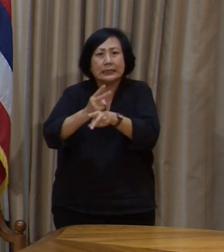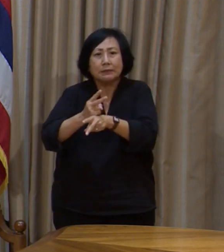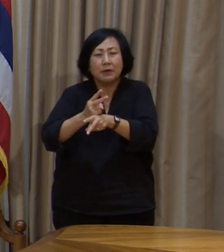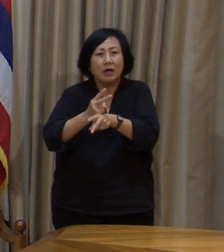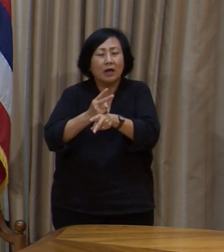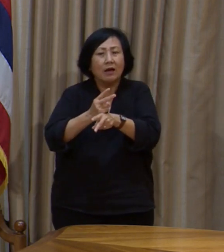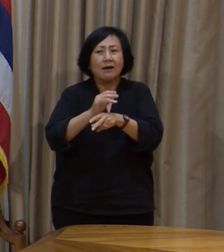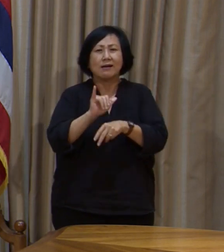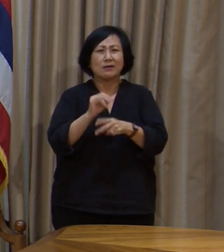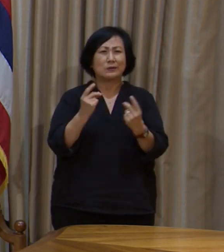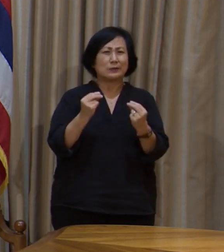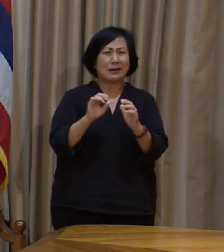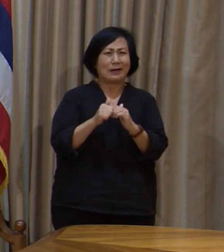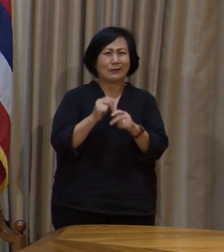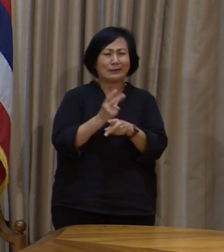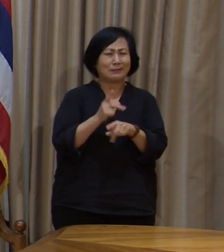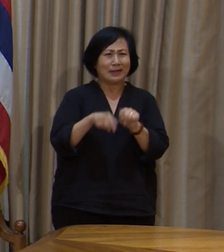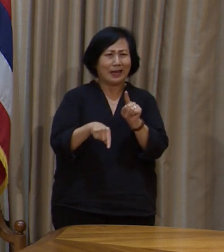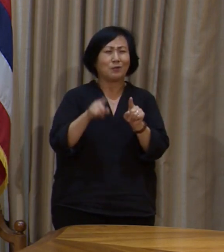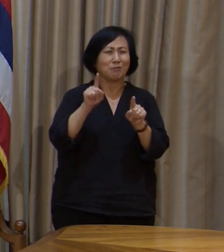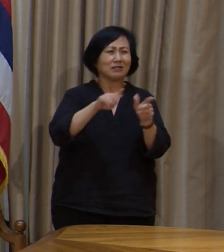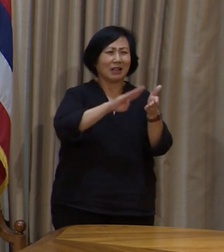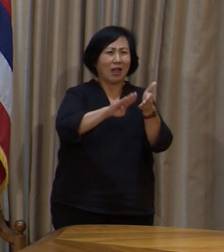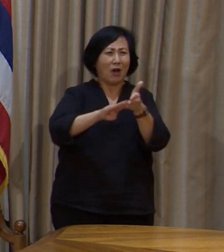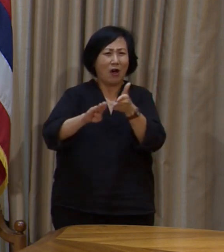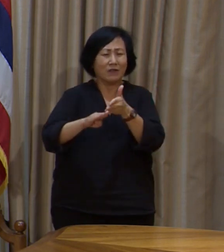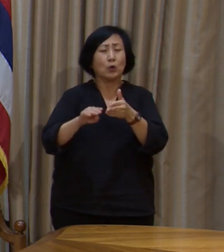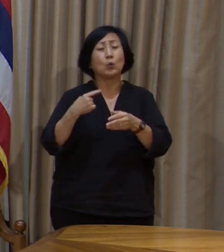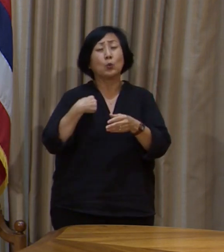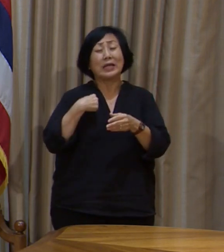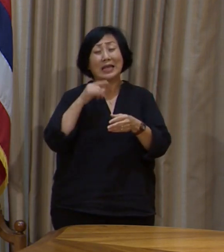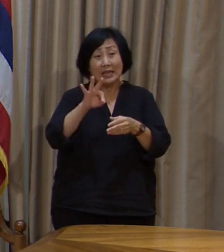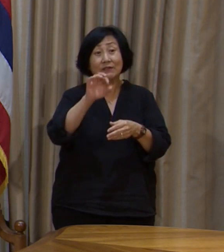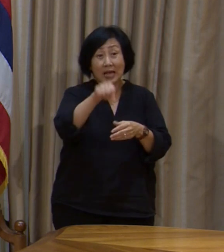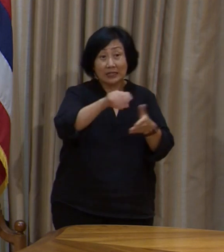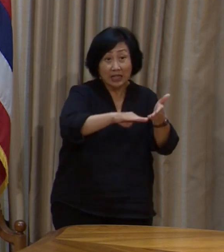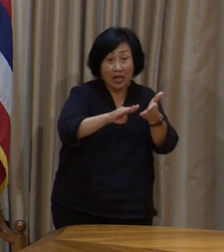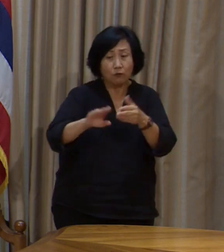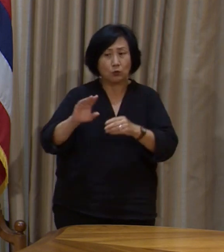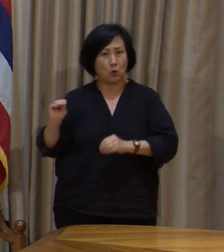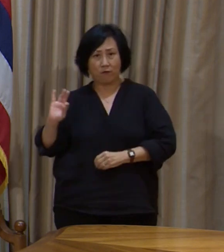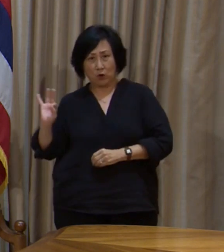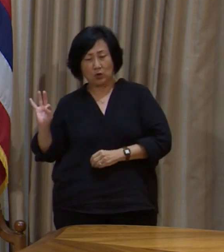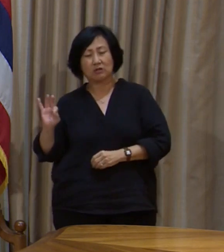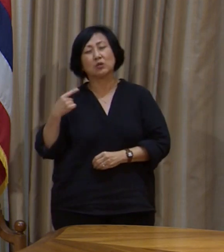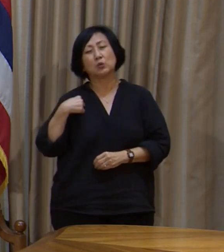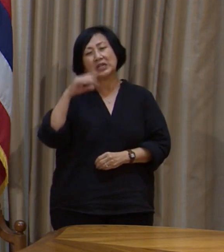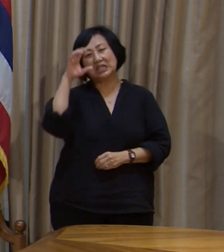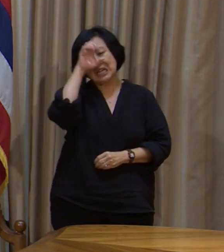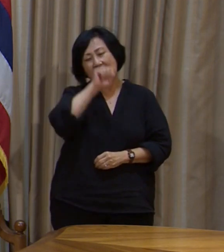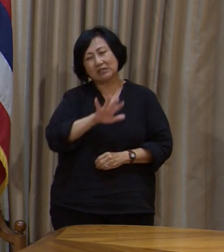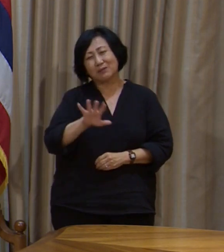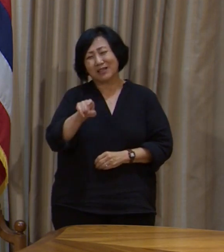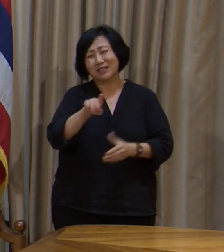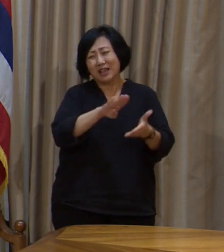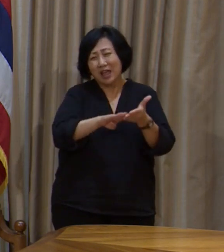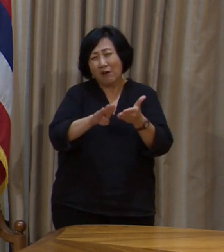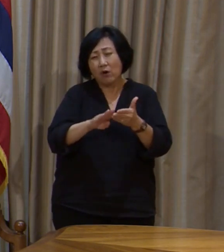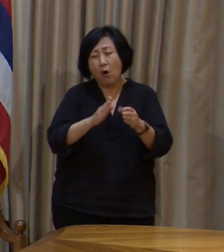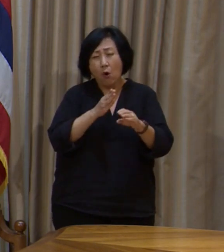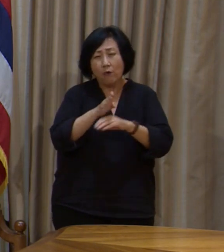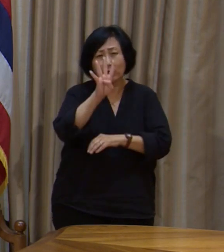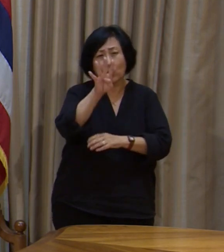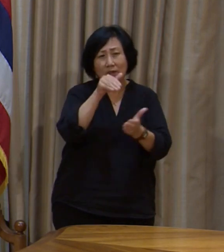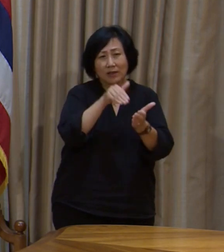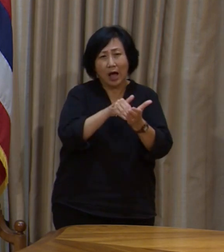reduction in force, we estimate that we would have to lay off more than